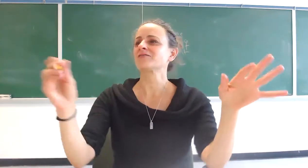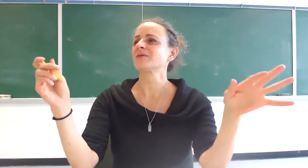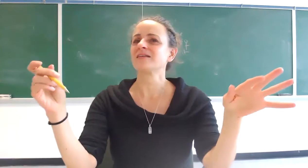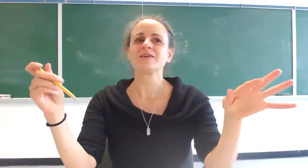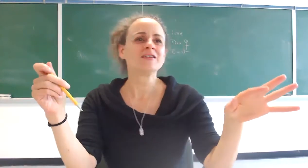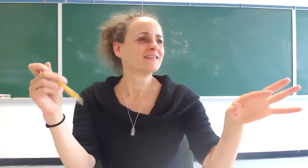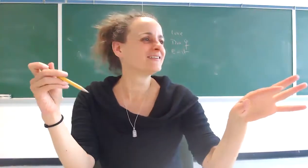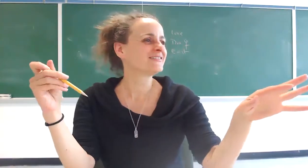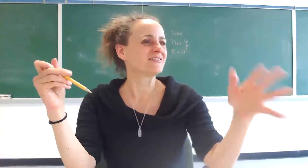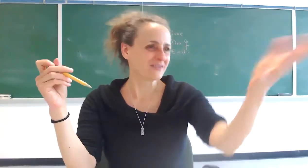everybody down go ahead